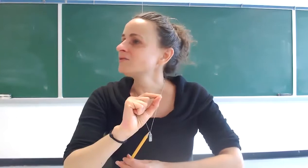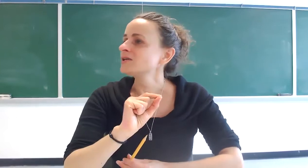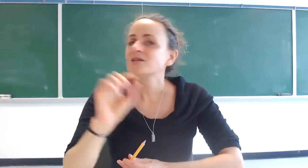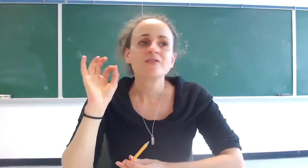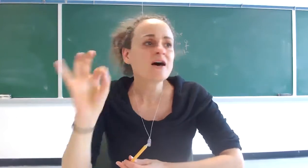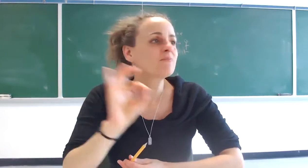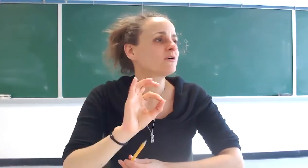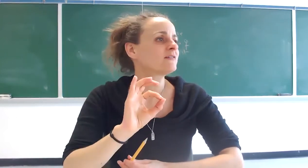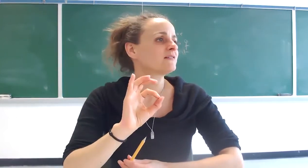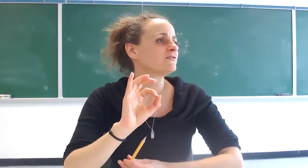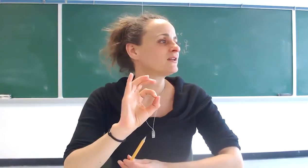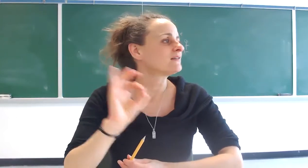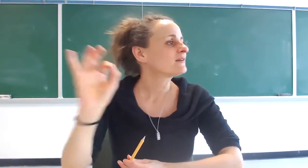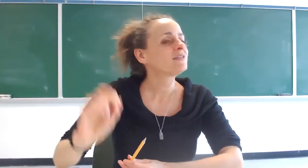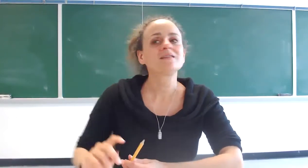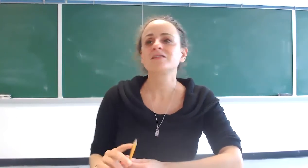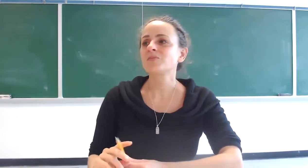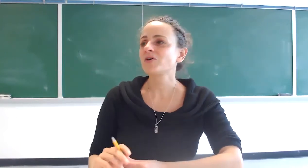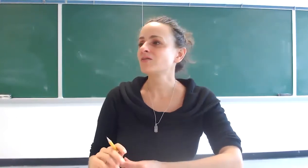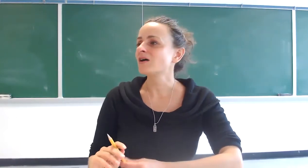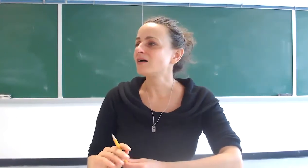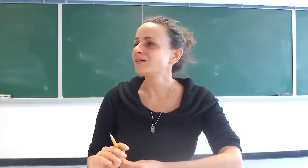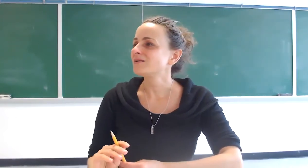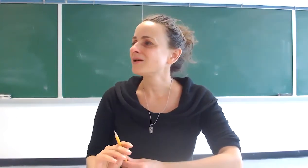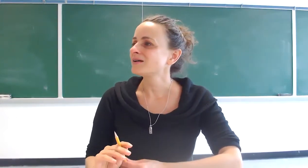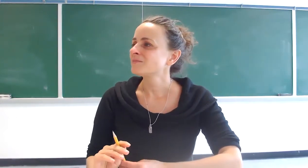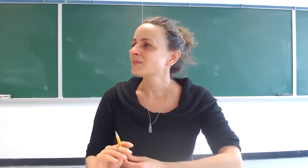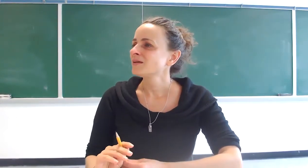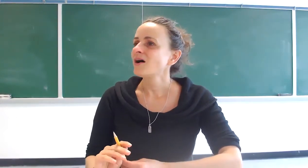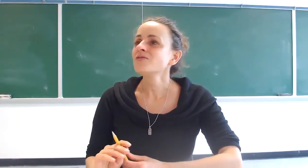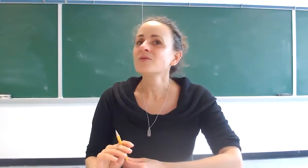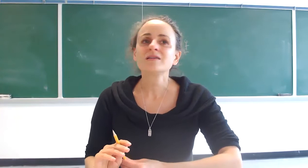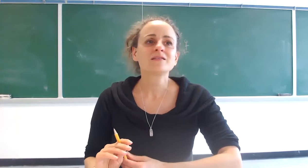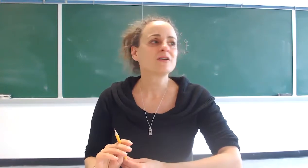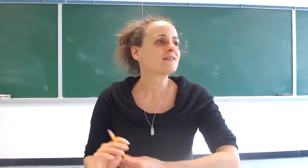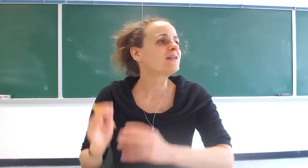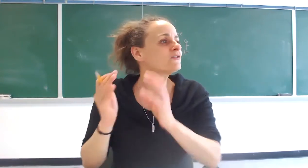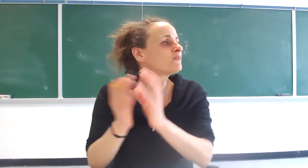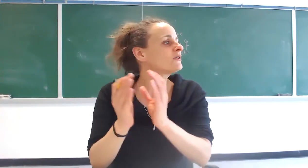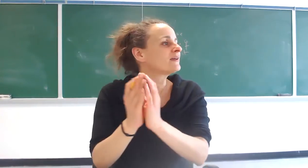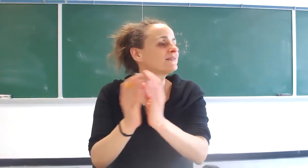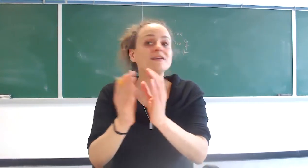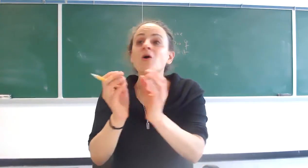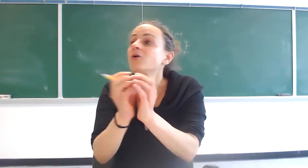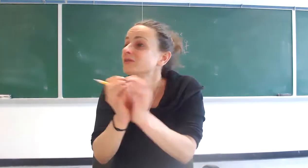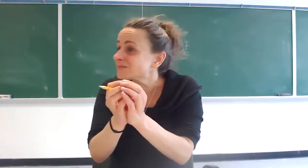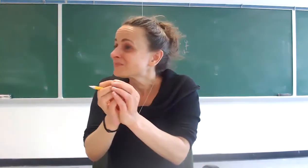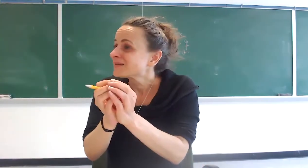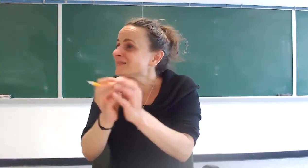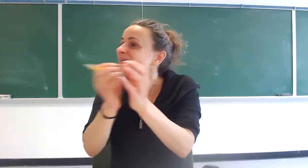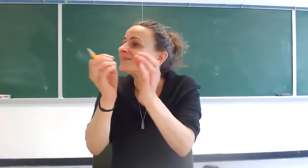reach that point says maybe not that's the spark of god right otherwise right that is the point that is holy that is